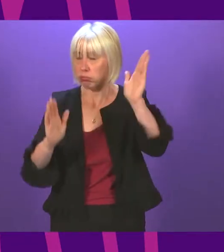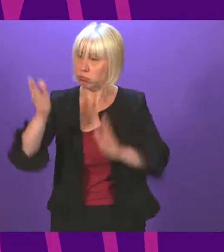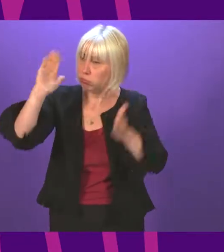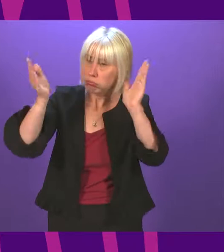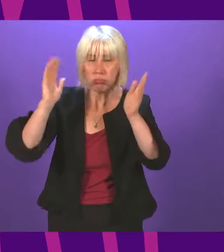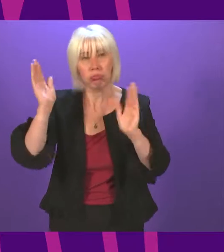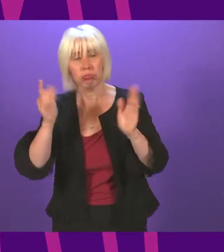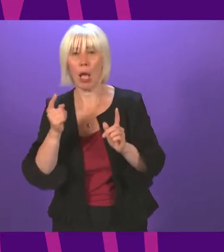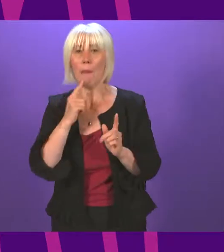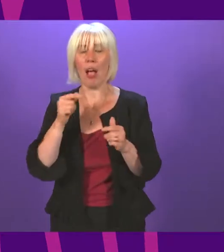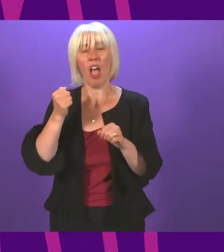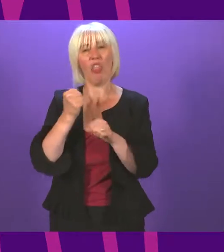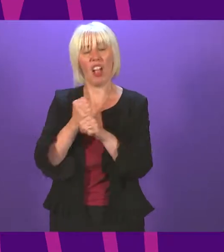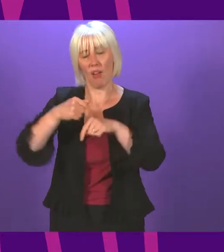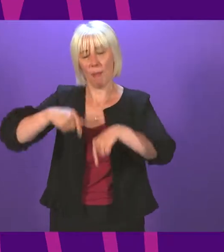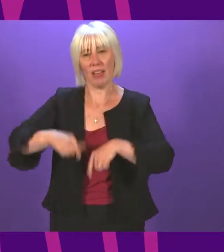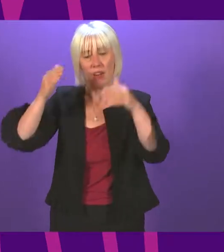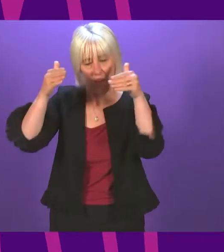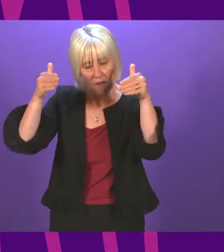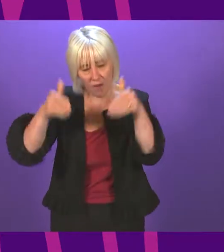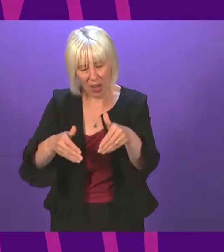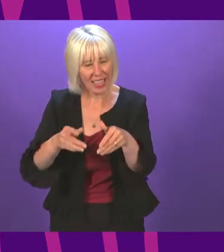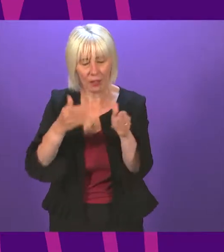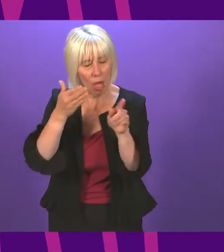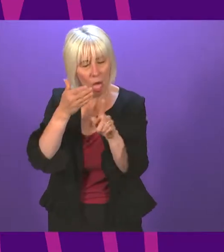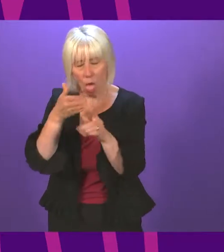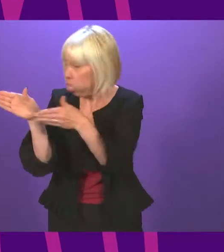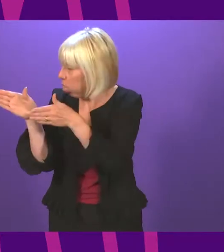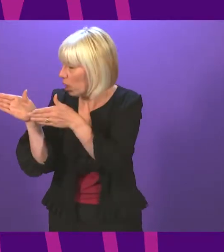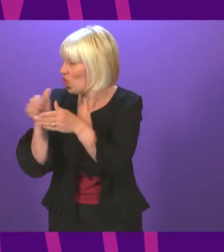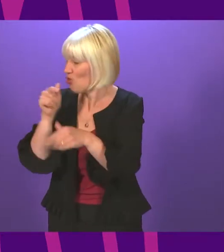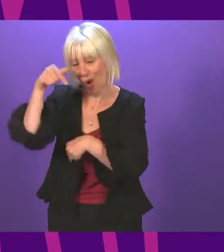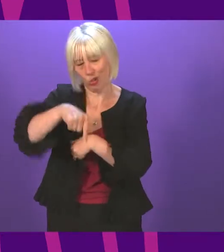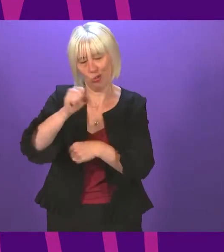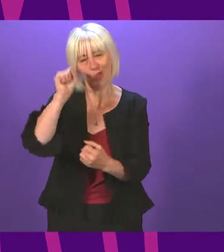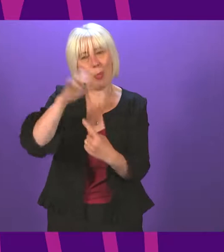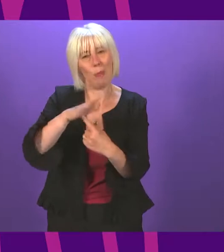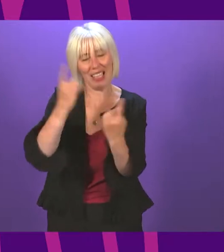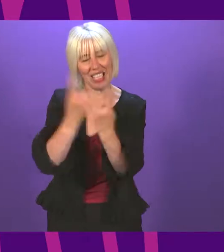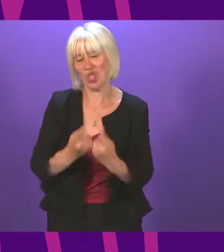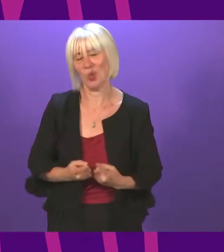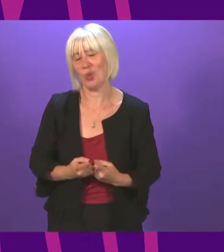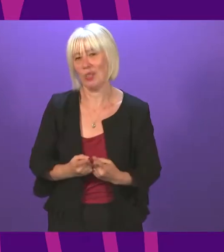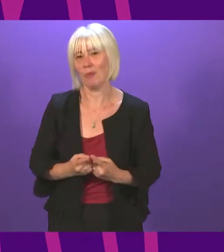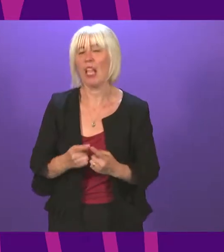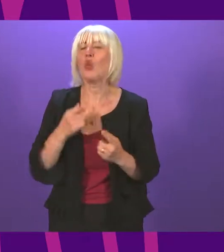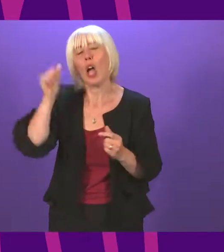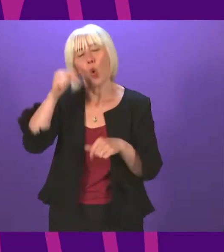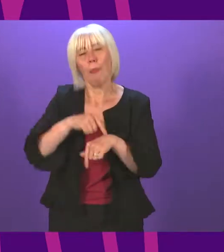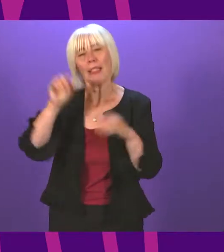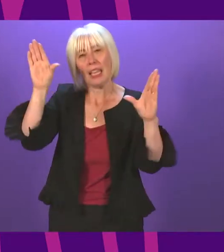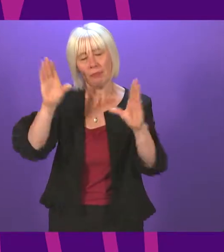this Government's attention is elsewhere. Presiding Officer, I know my time is up, but I will go back to where I started. In his first 100 days,